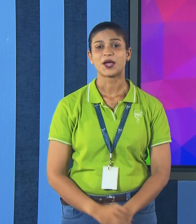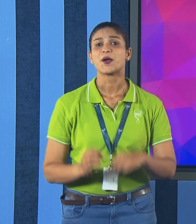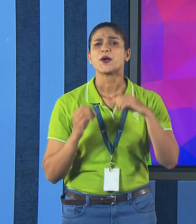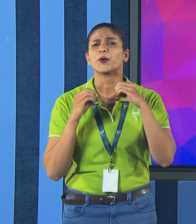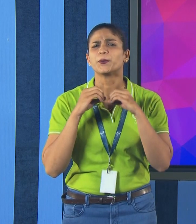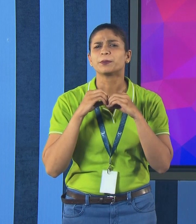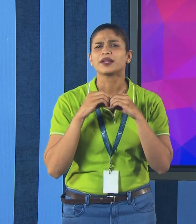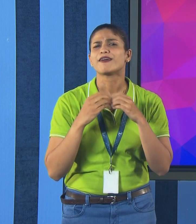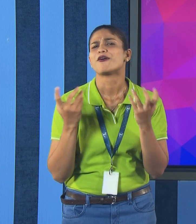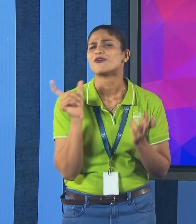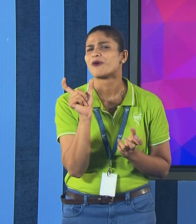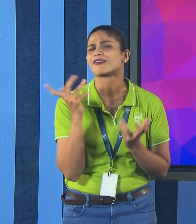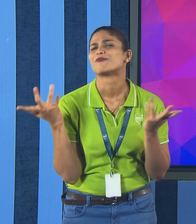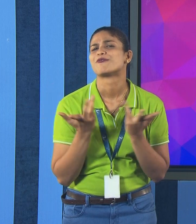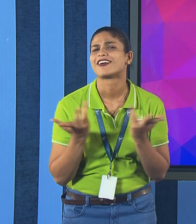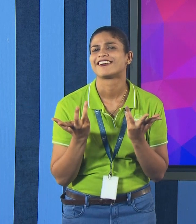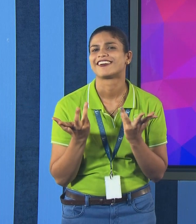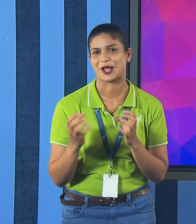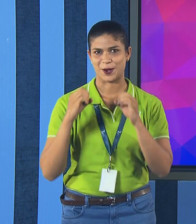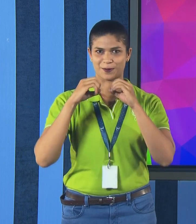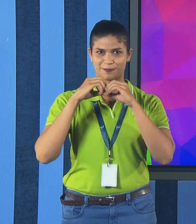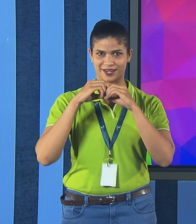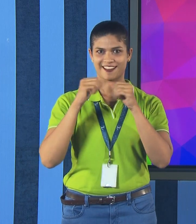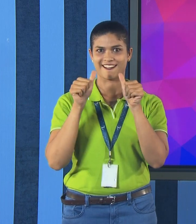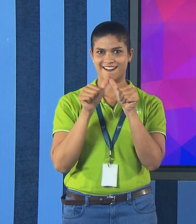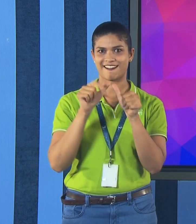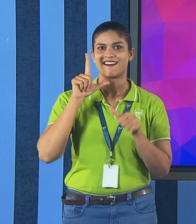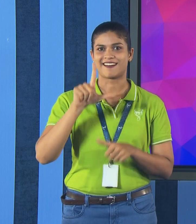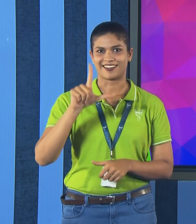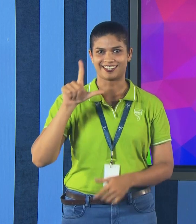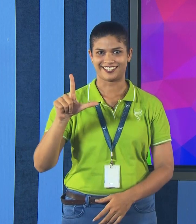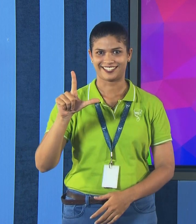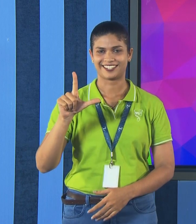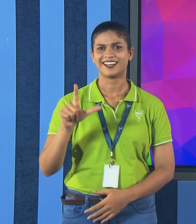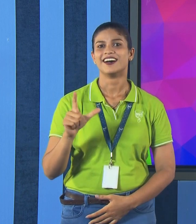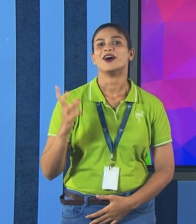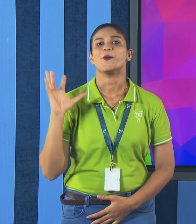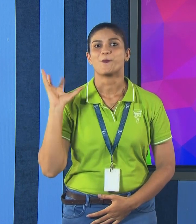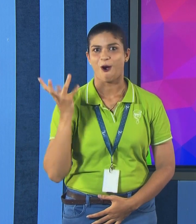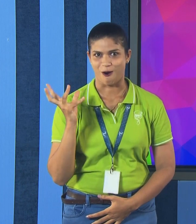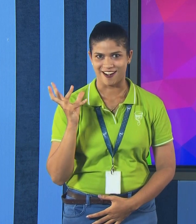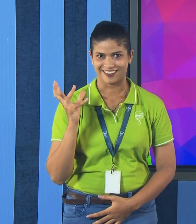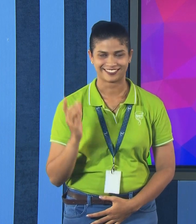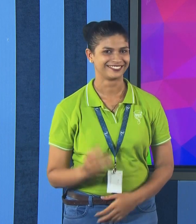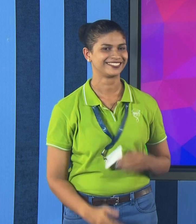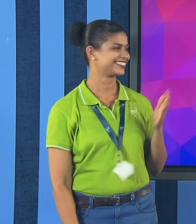Next, letter B, what is the word? B, A, L, L, ball. This is a sign for ball.